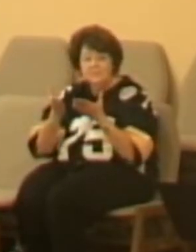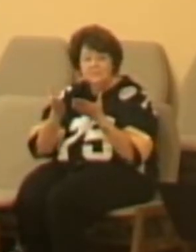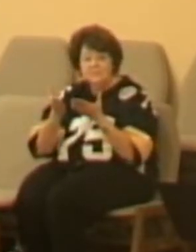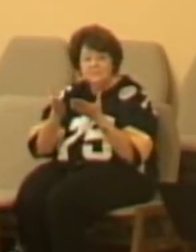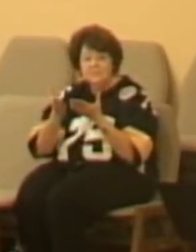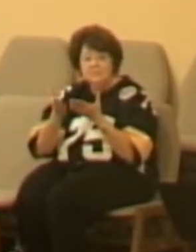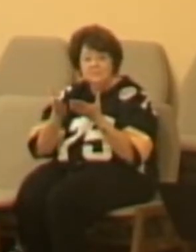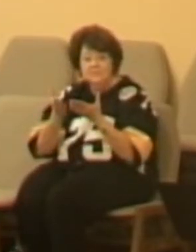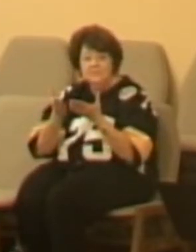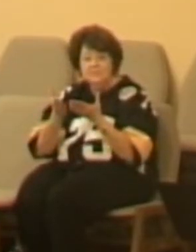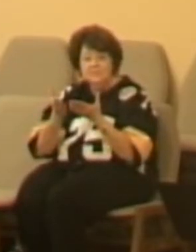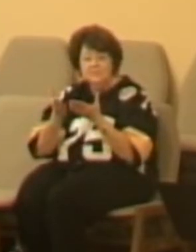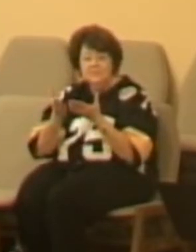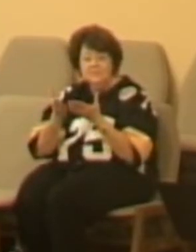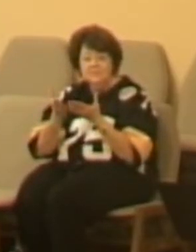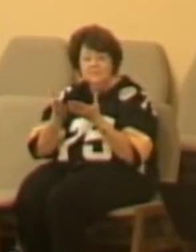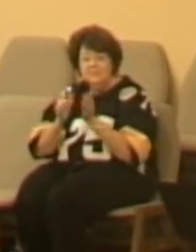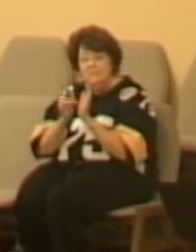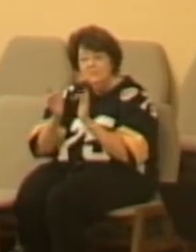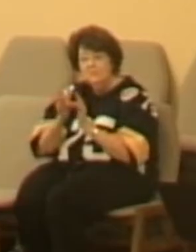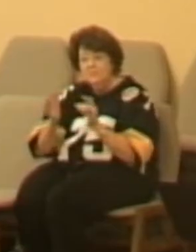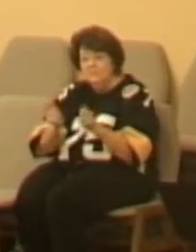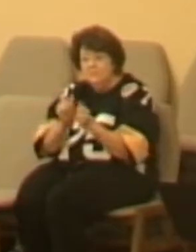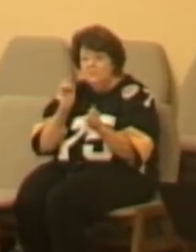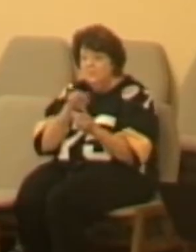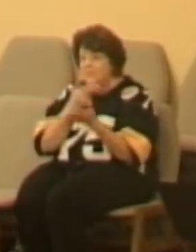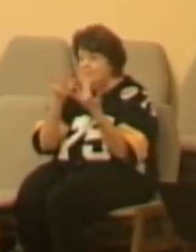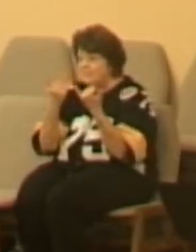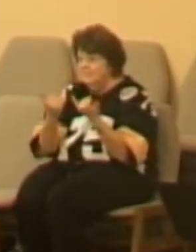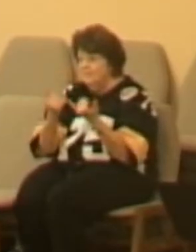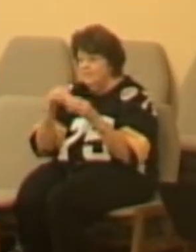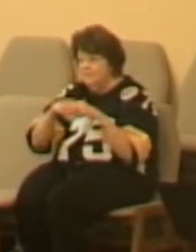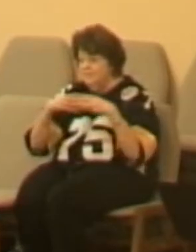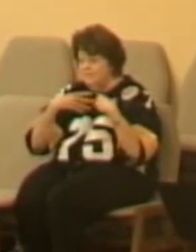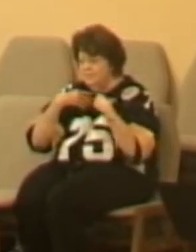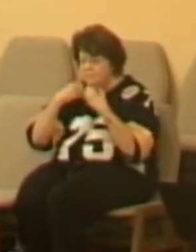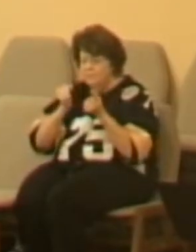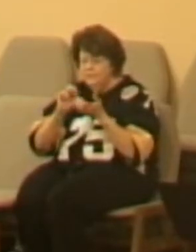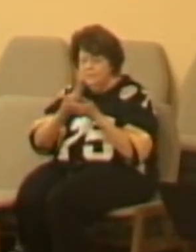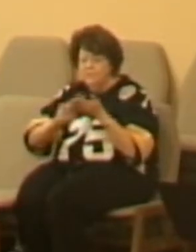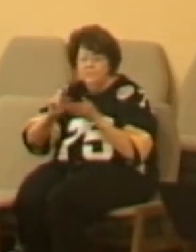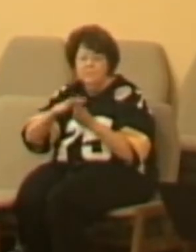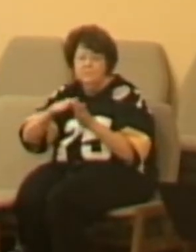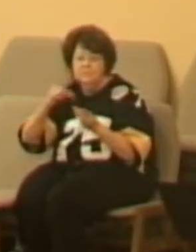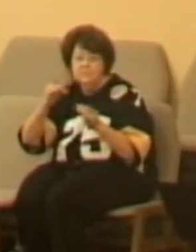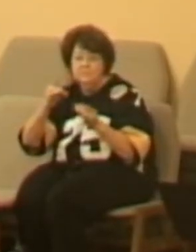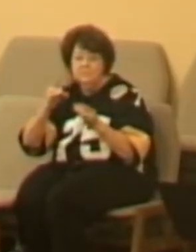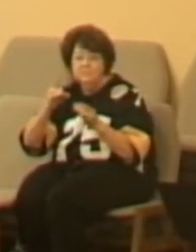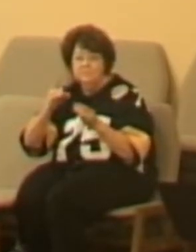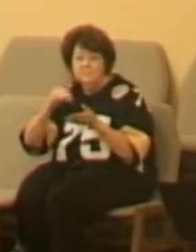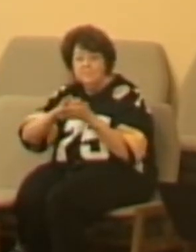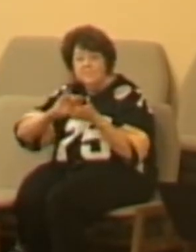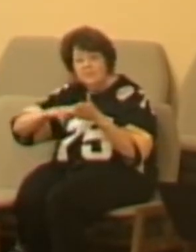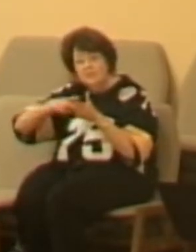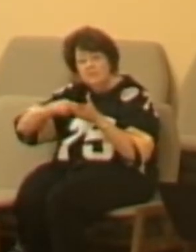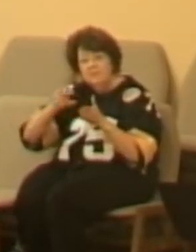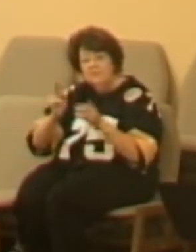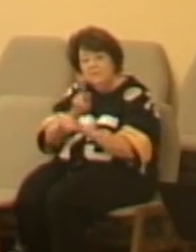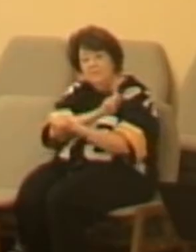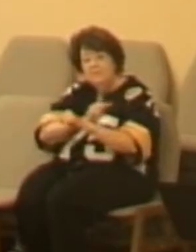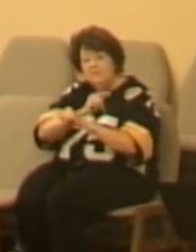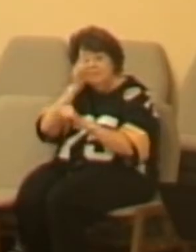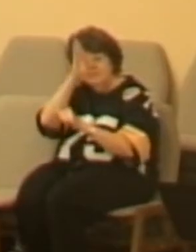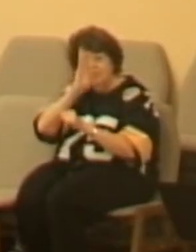Savior is that that one is here with us now in the power of the Spirit. So guess what? That means that the kingdom